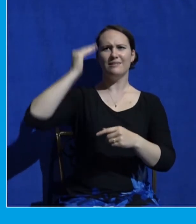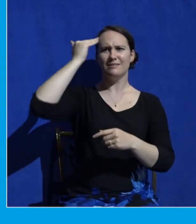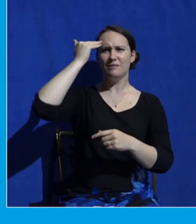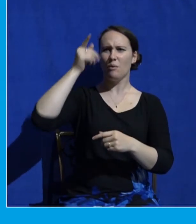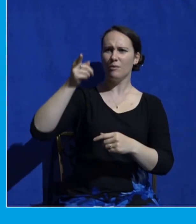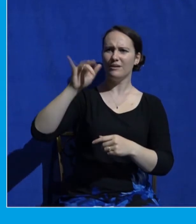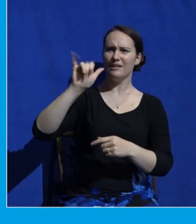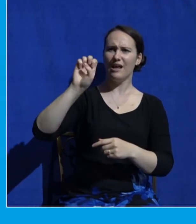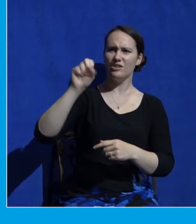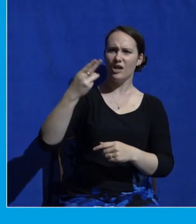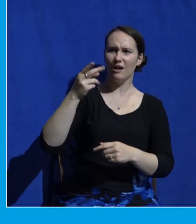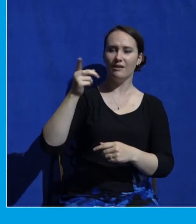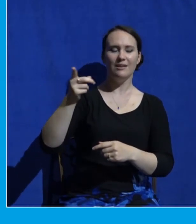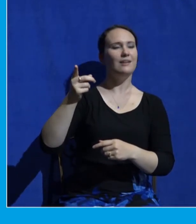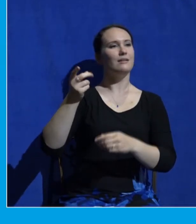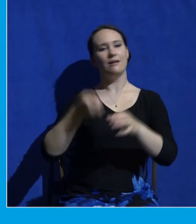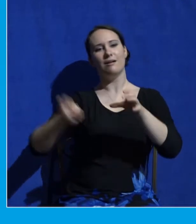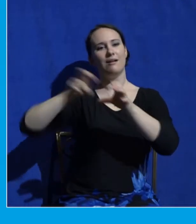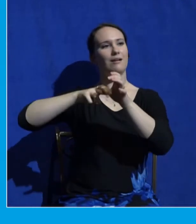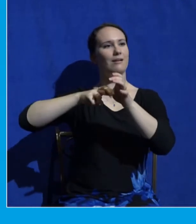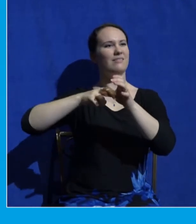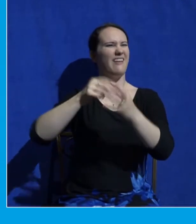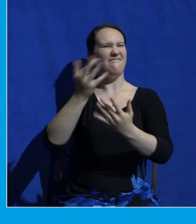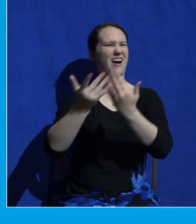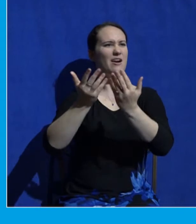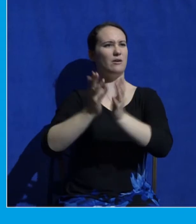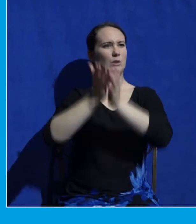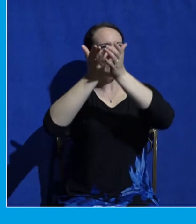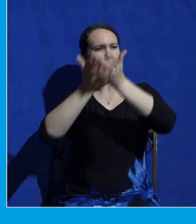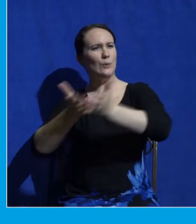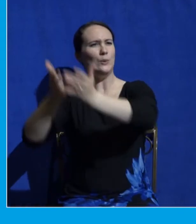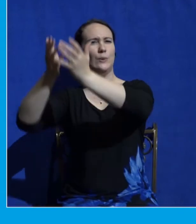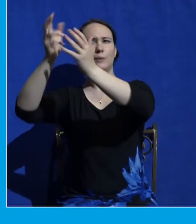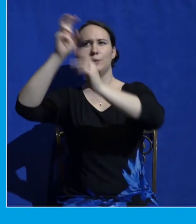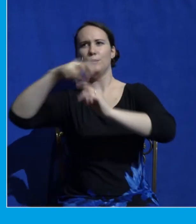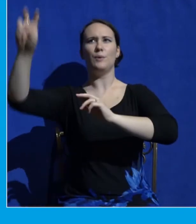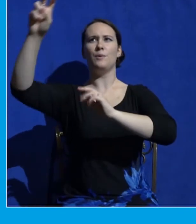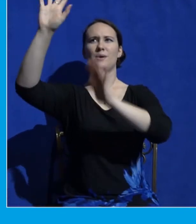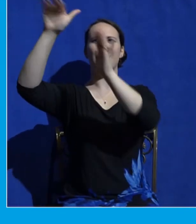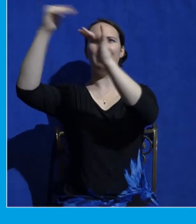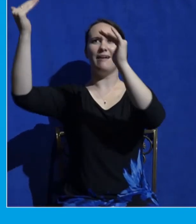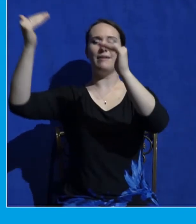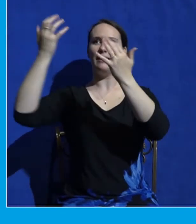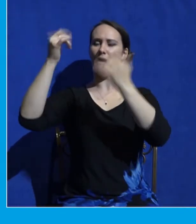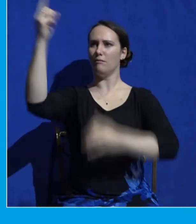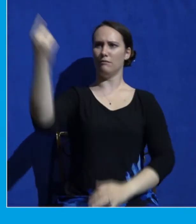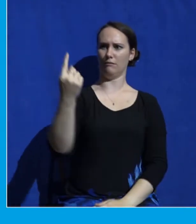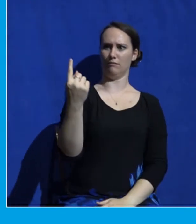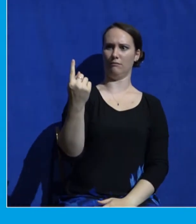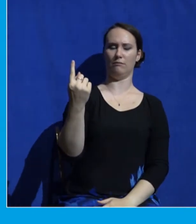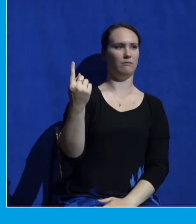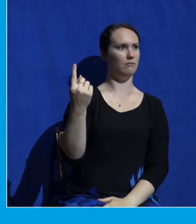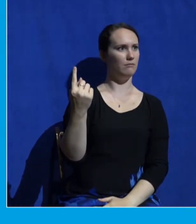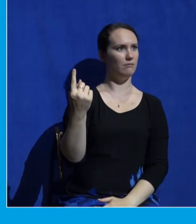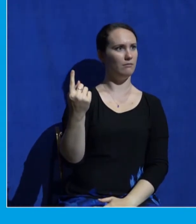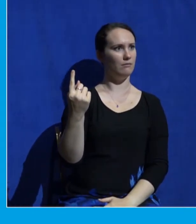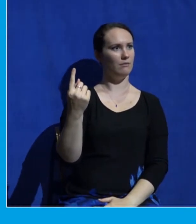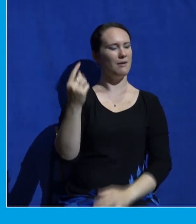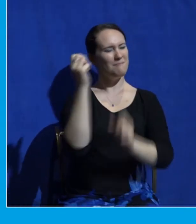Moses and Elijah talking with Jesus, radiating the glory of God. Just imagine witnessing this scene.